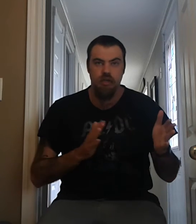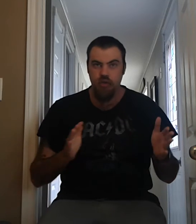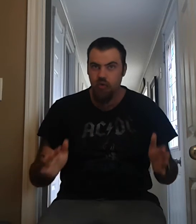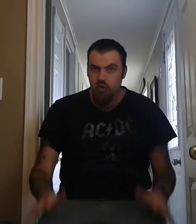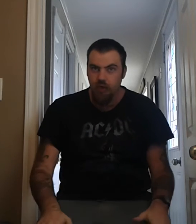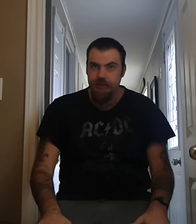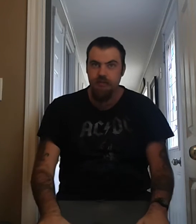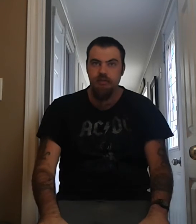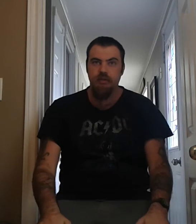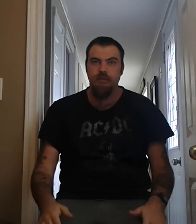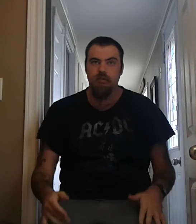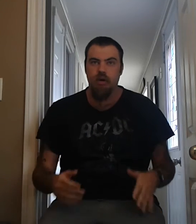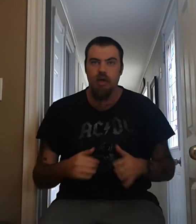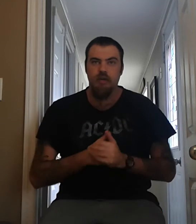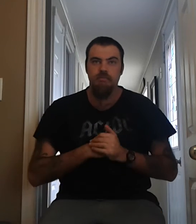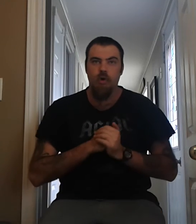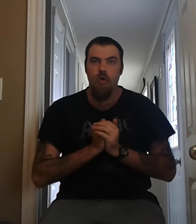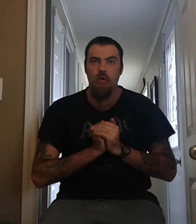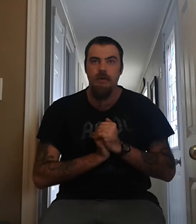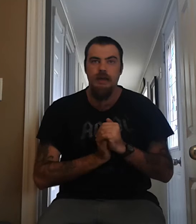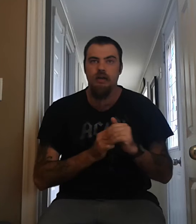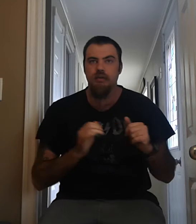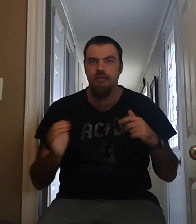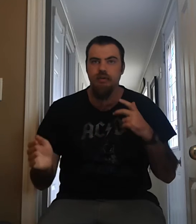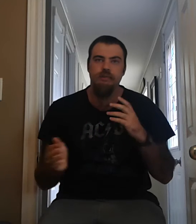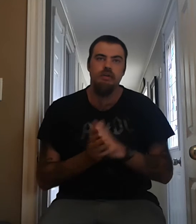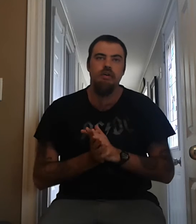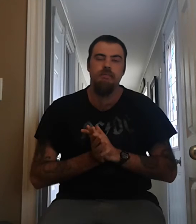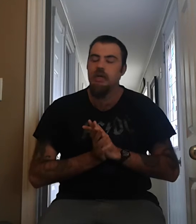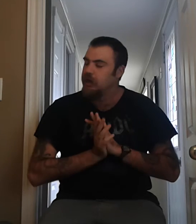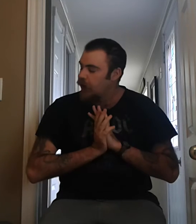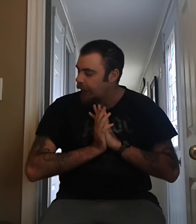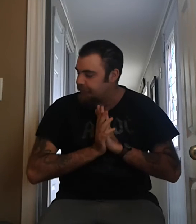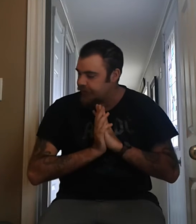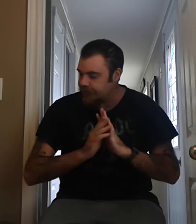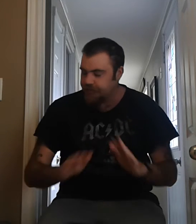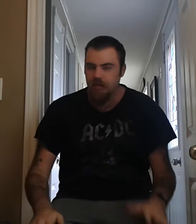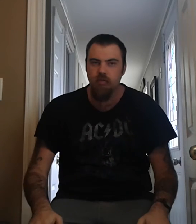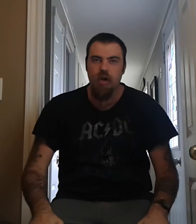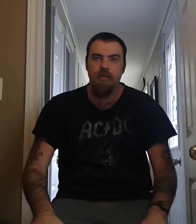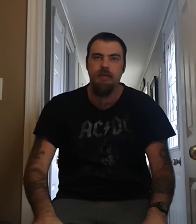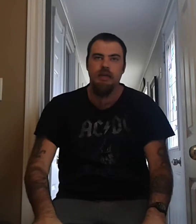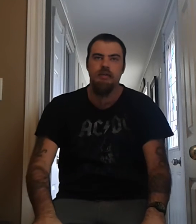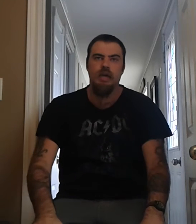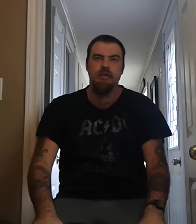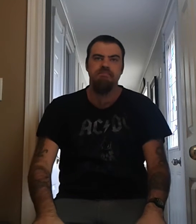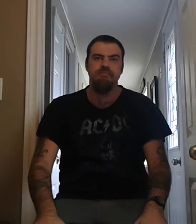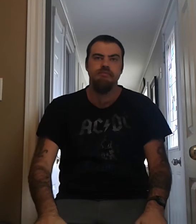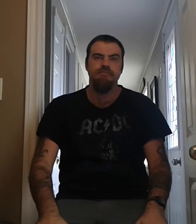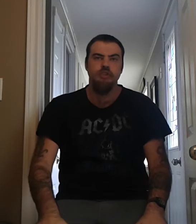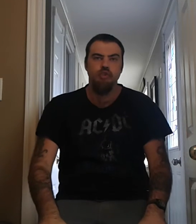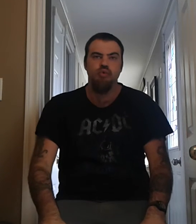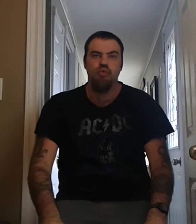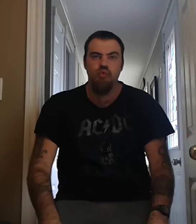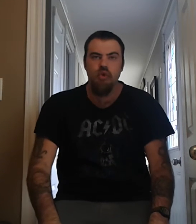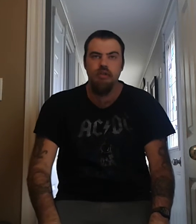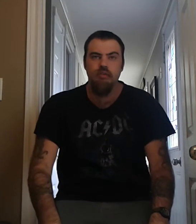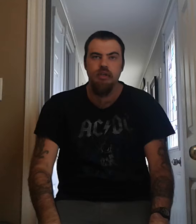great super rock and roll band, super group. Amazing rock band. Really, really